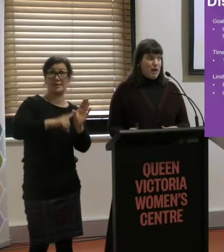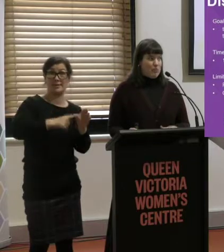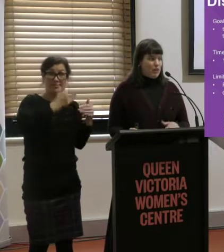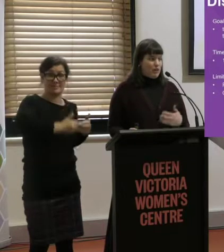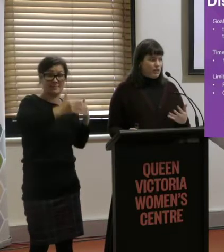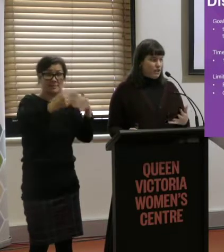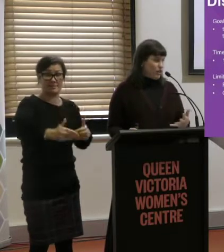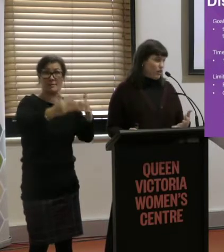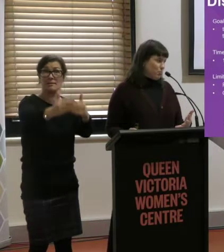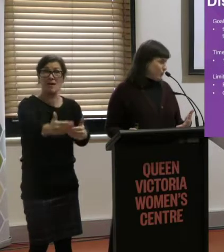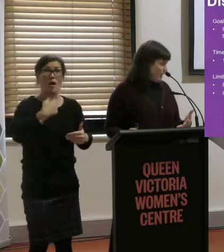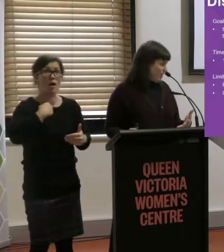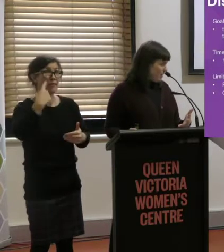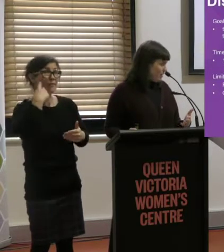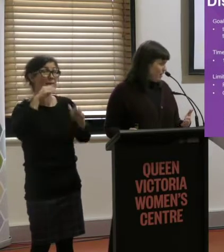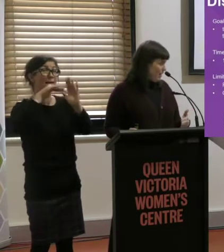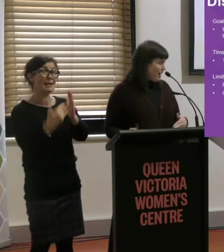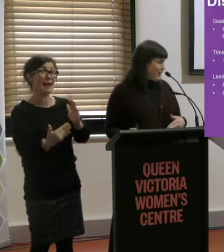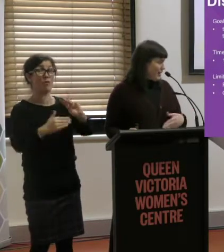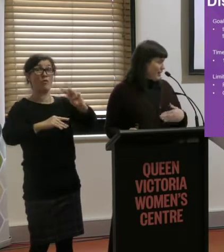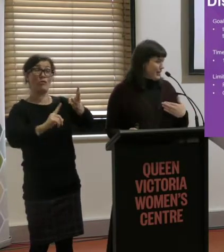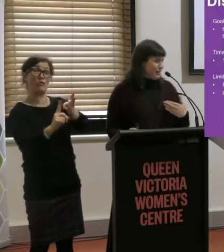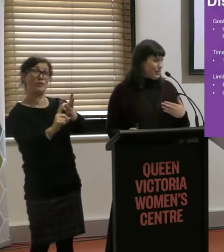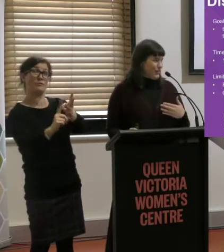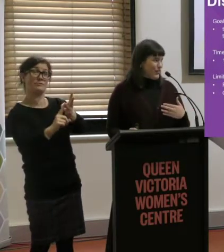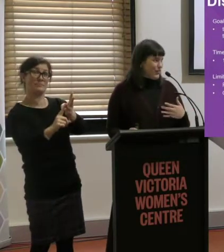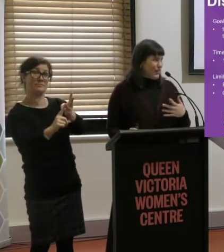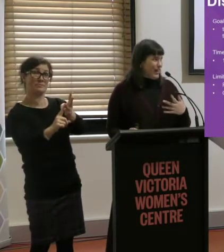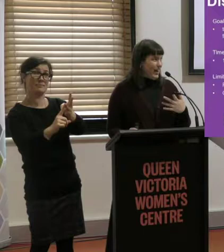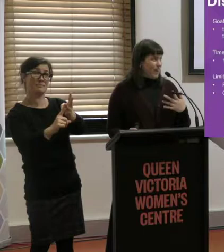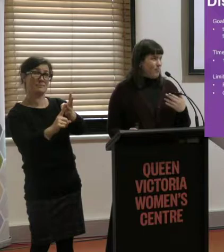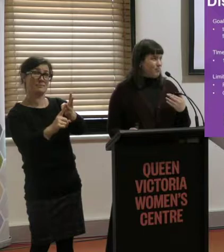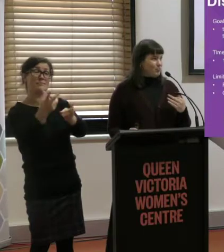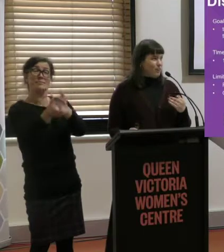We're up to, I think it's the third now, they're taking submissions for.